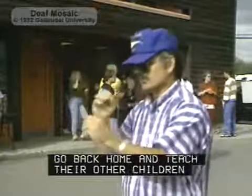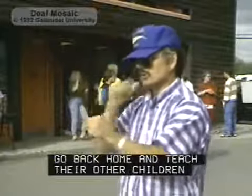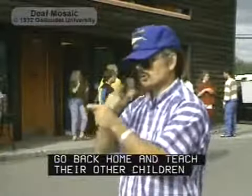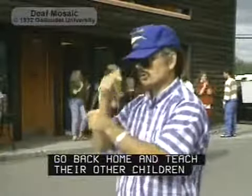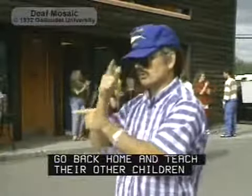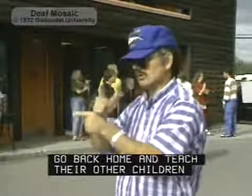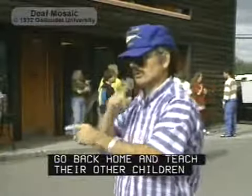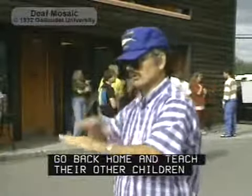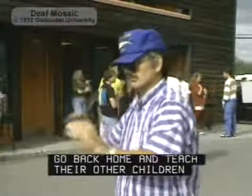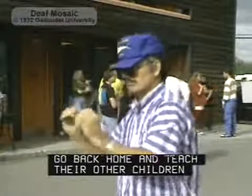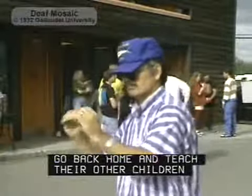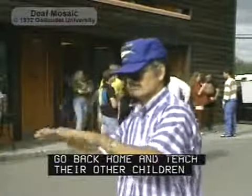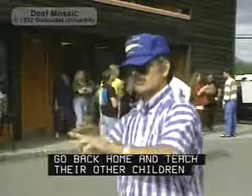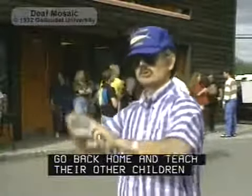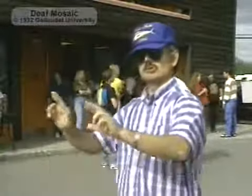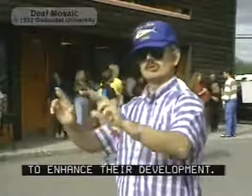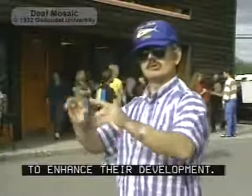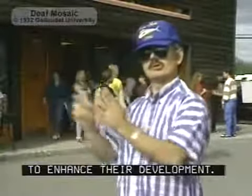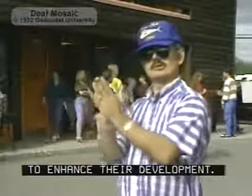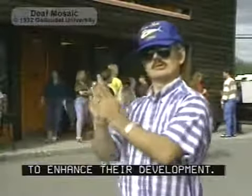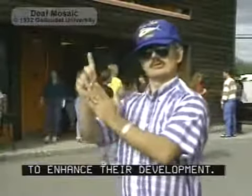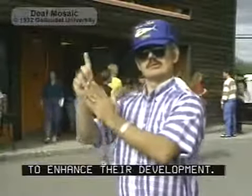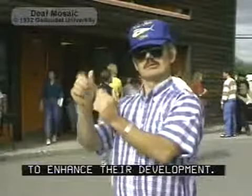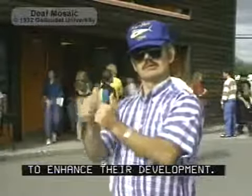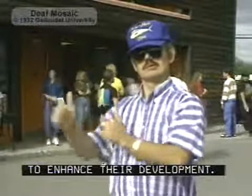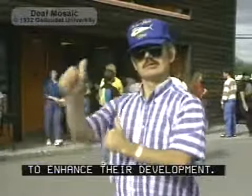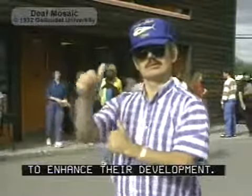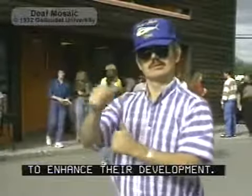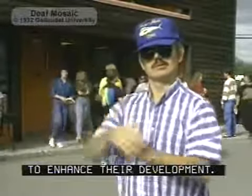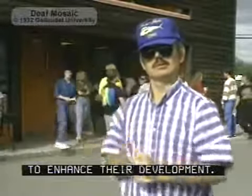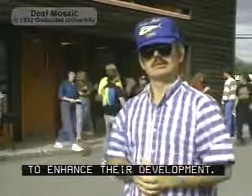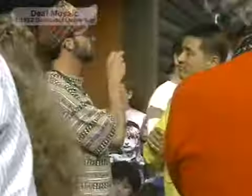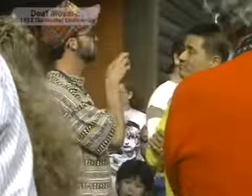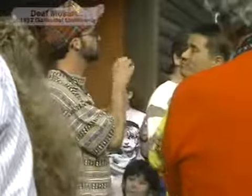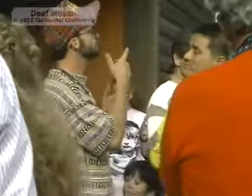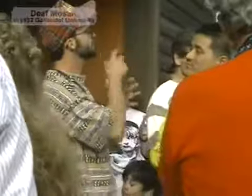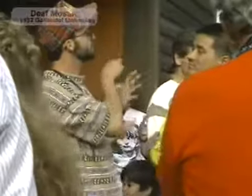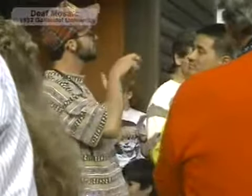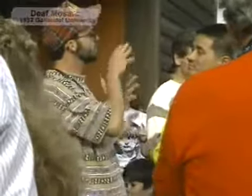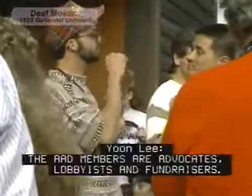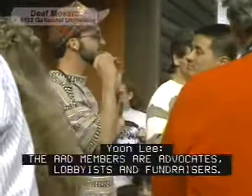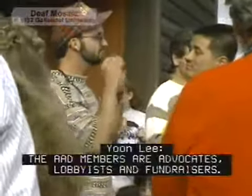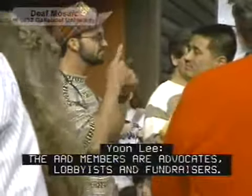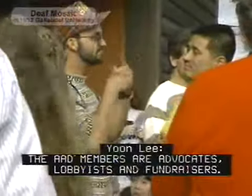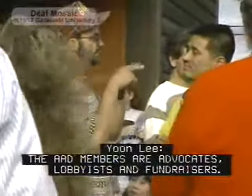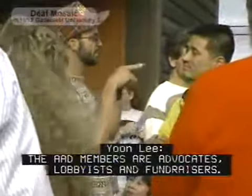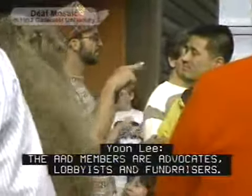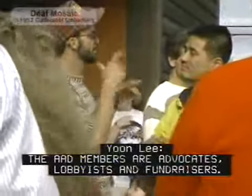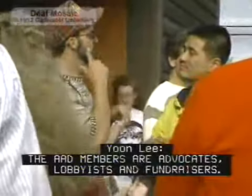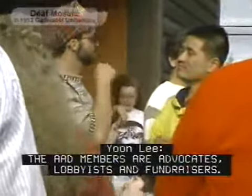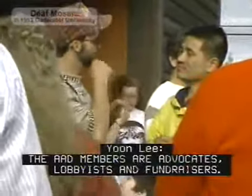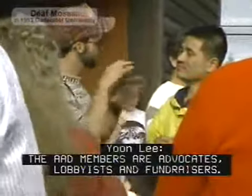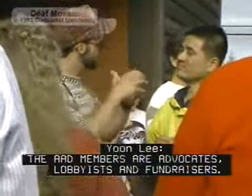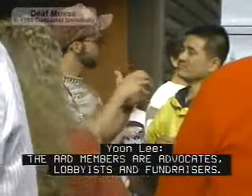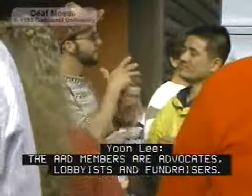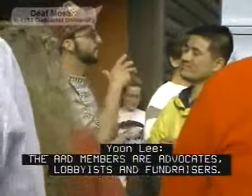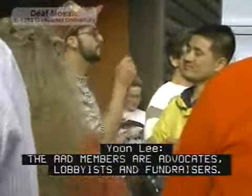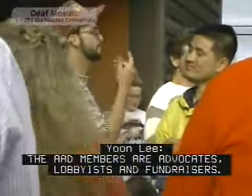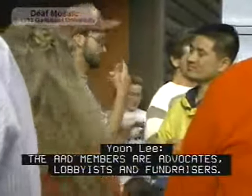and teach their other children to enhance their development. The AAD members are advocates, lobbyists,